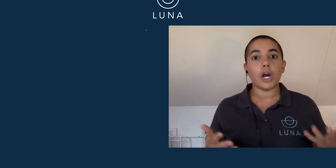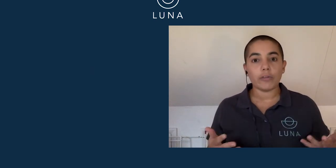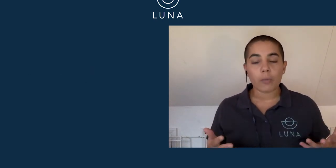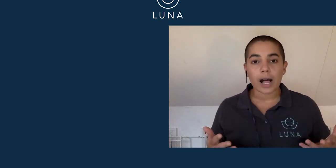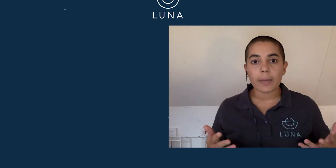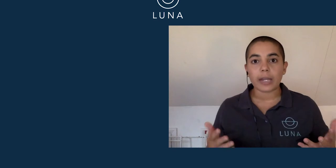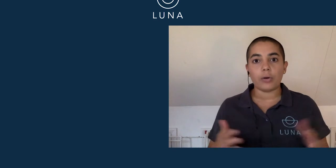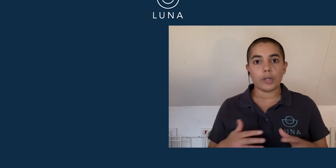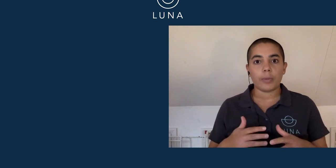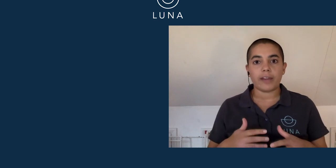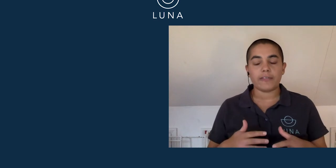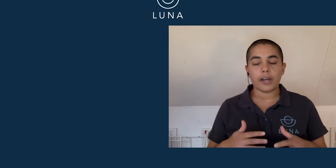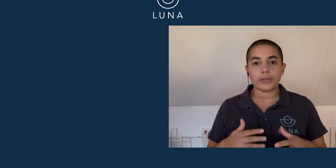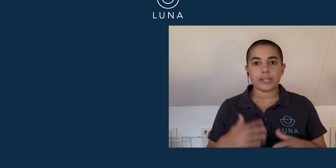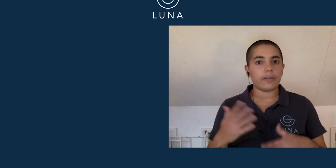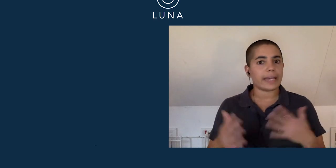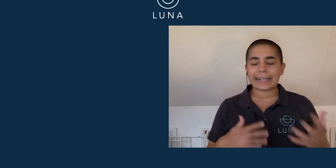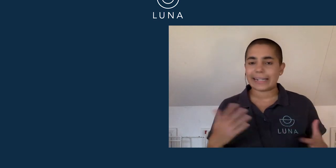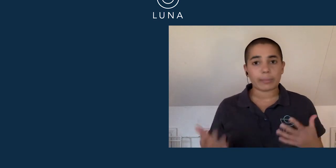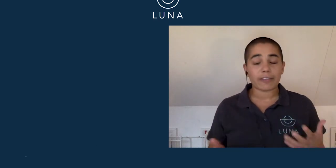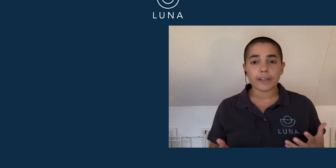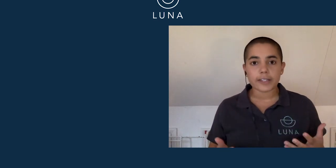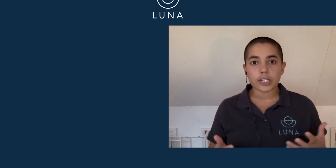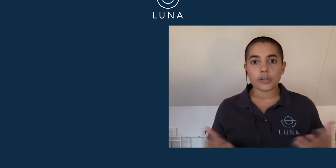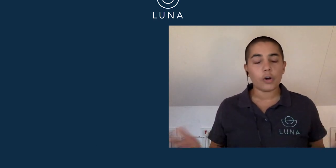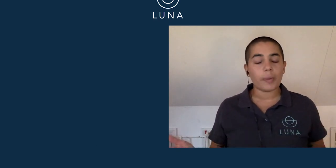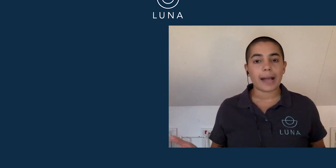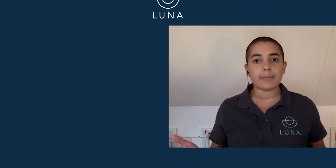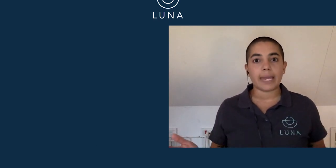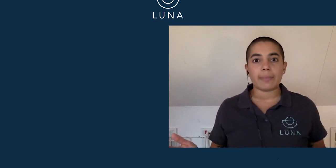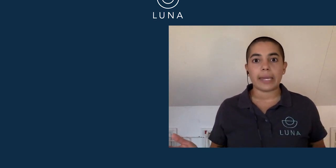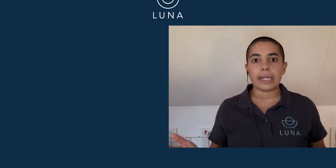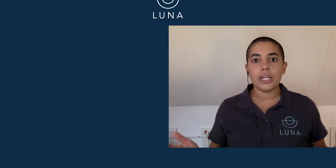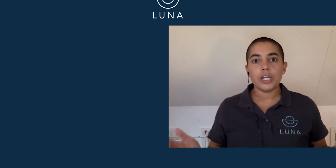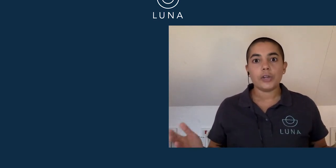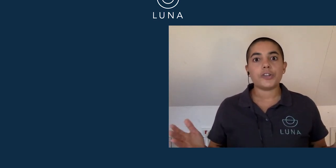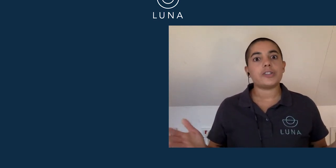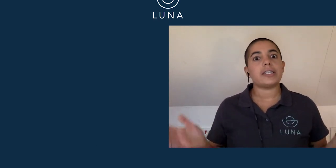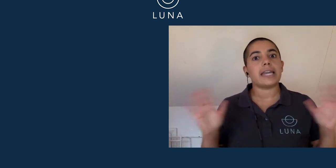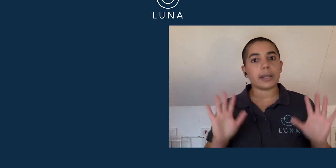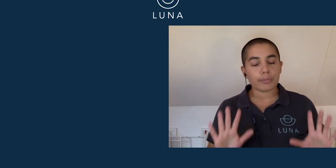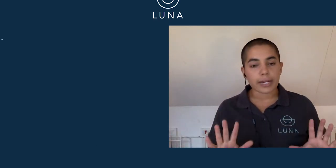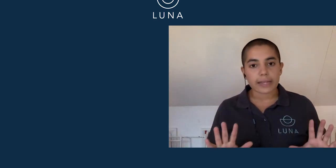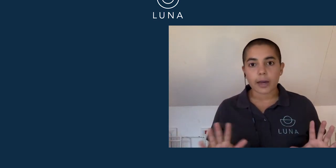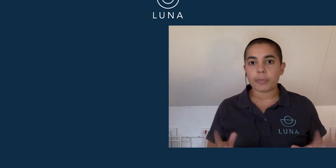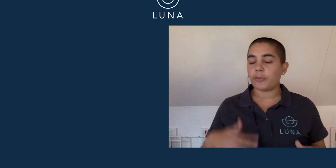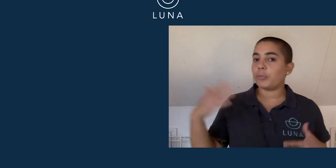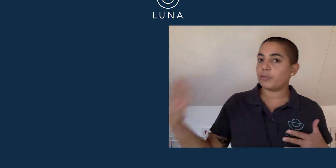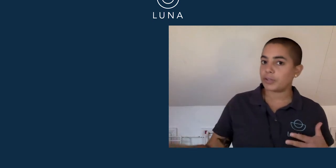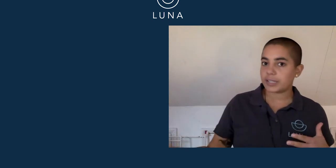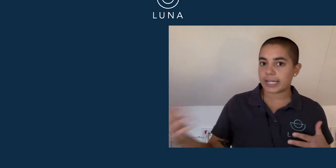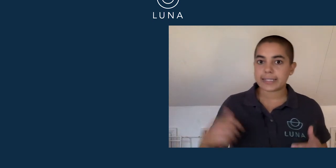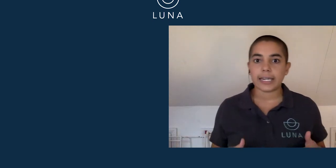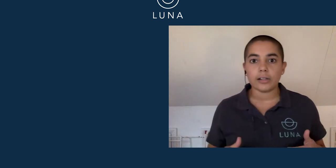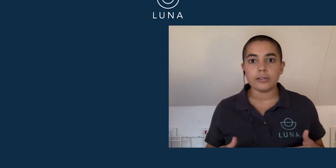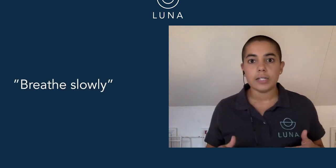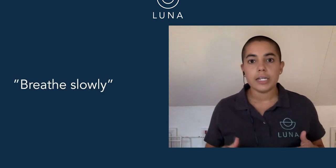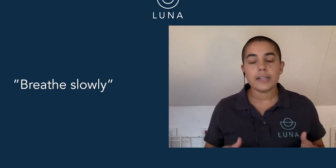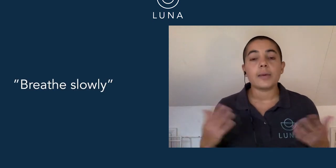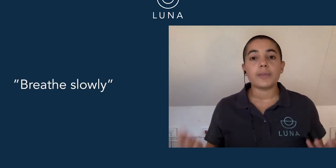overwhelming, or you might find yourself getting a little bit flustered, or perhaps maybe you just need to take a breather before you move on to the next skill. So something